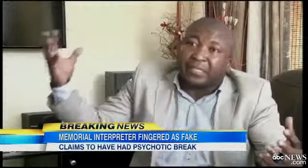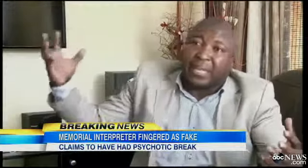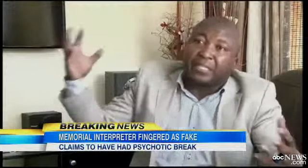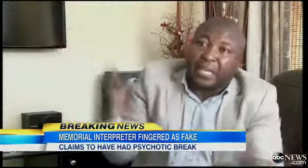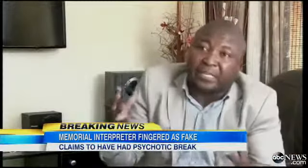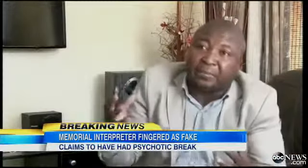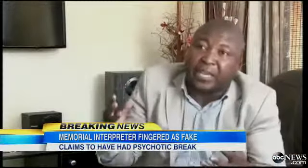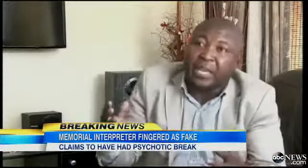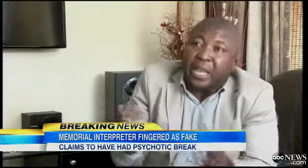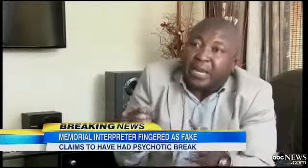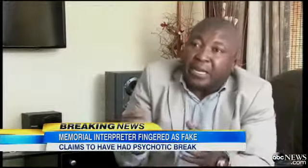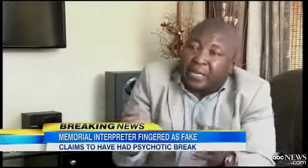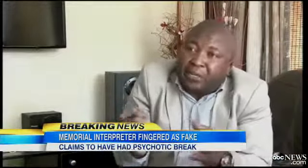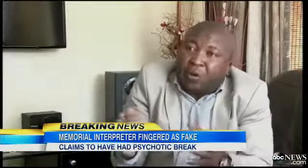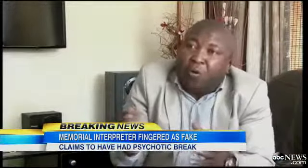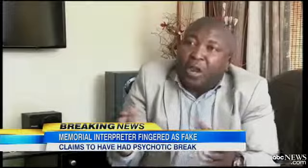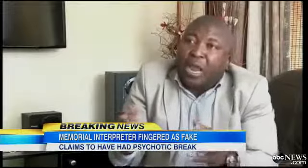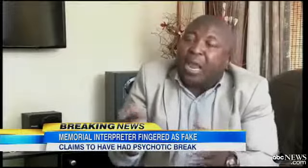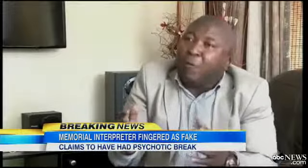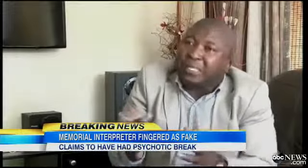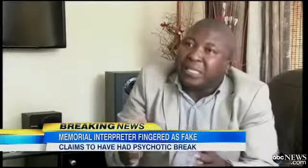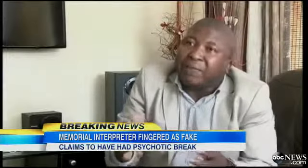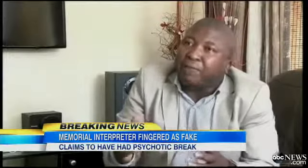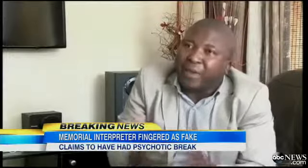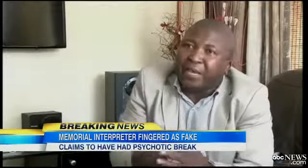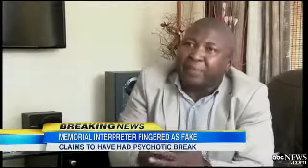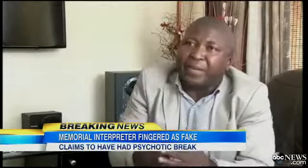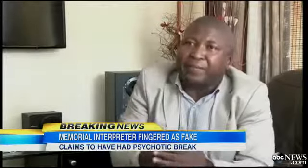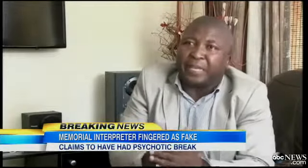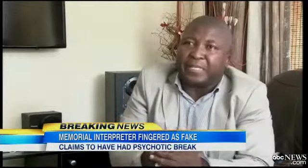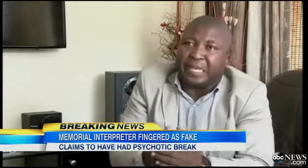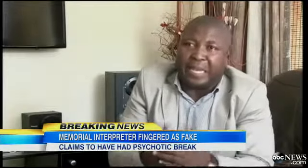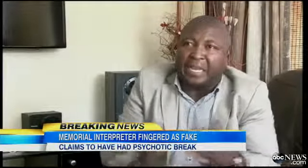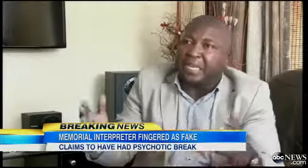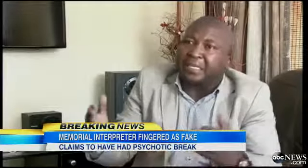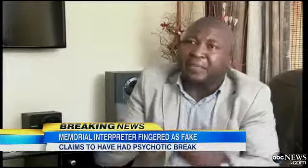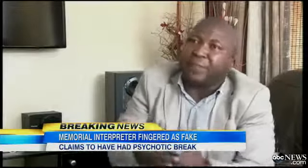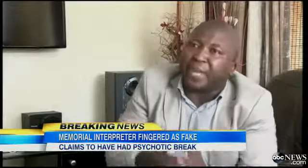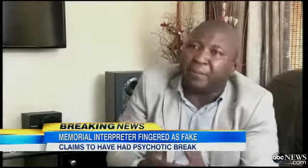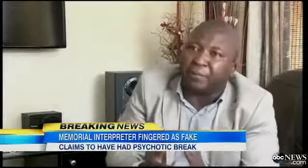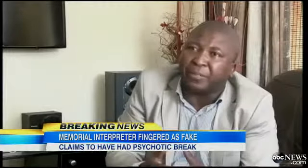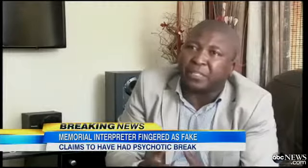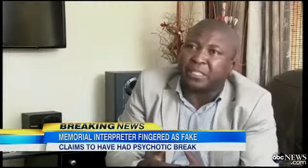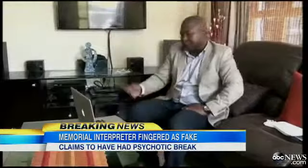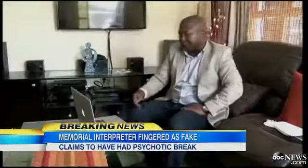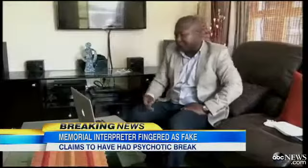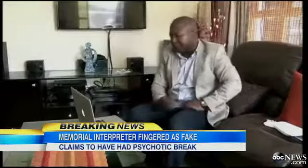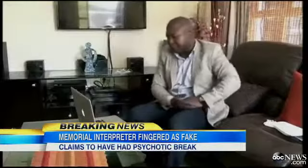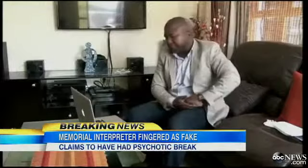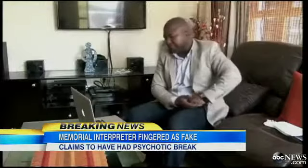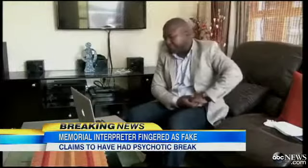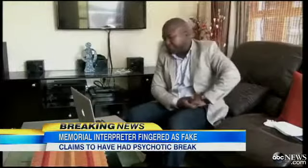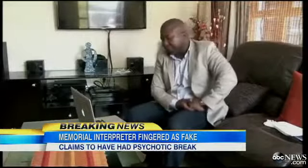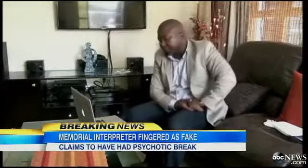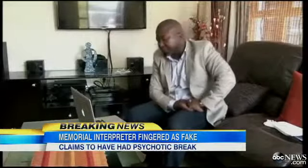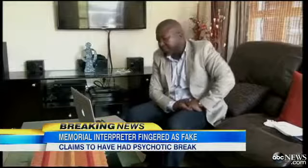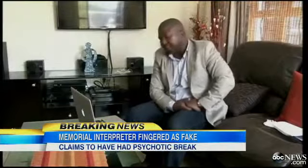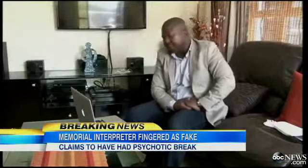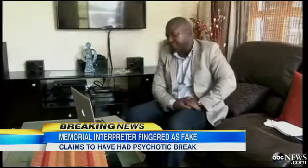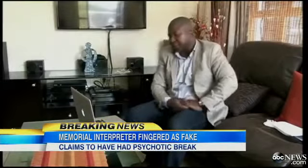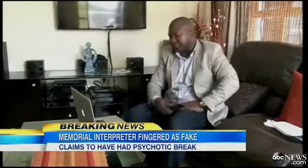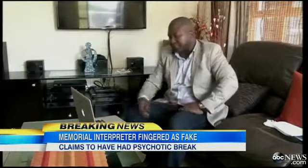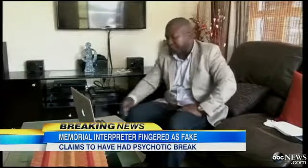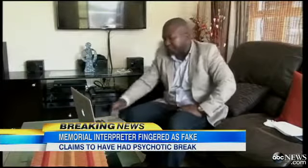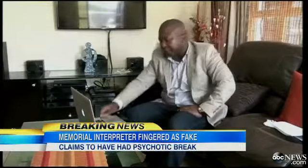like, things like chasing me. And then, you know, I was in a very, very, very difficult position. Janshi admitting he is